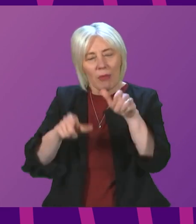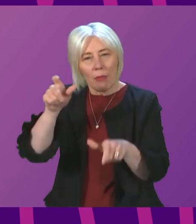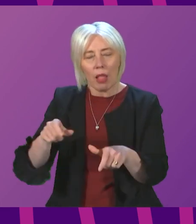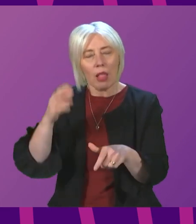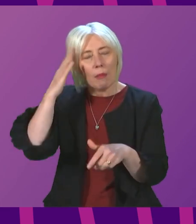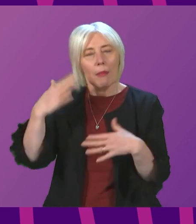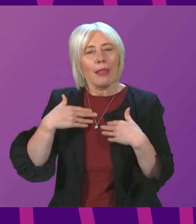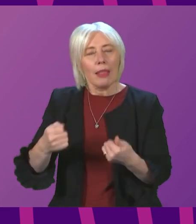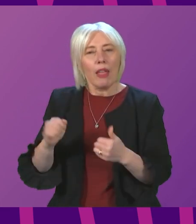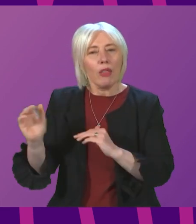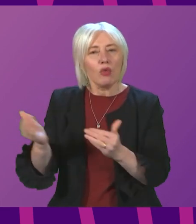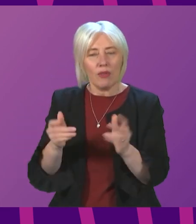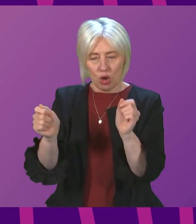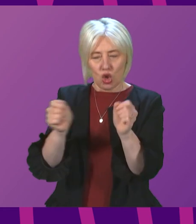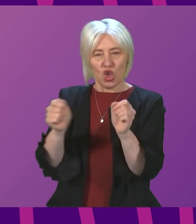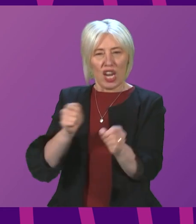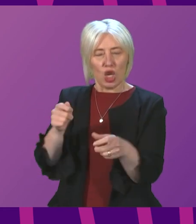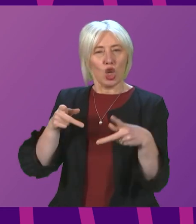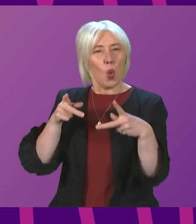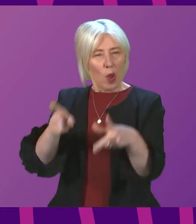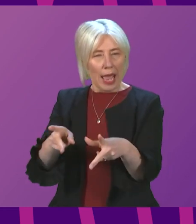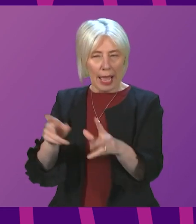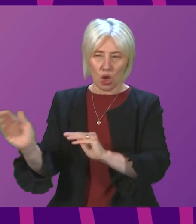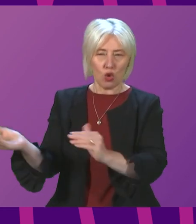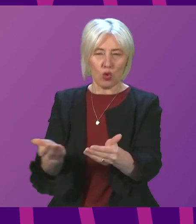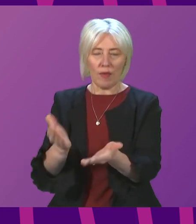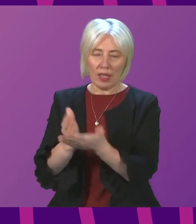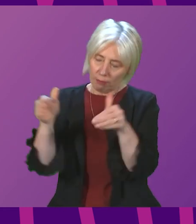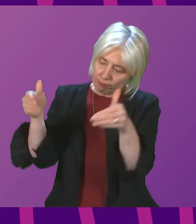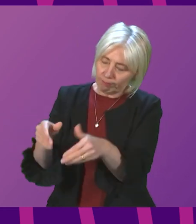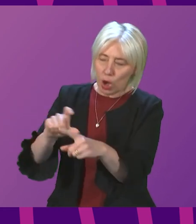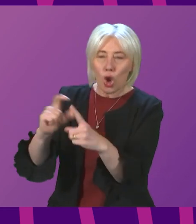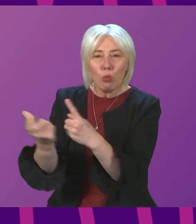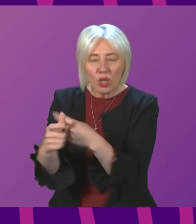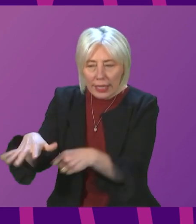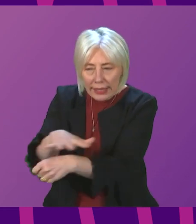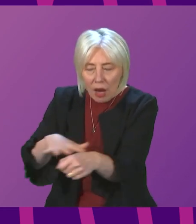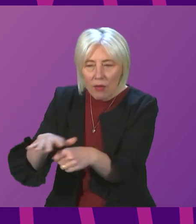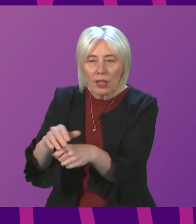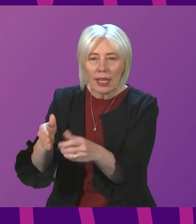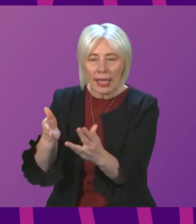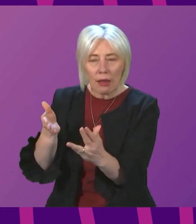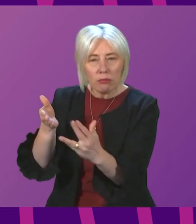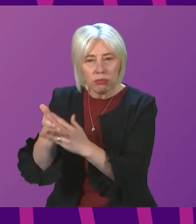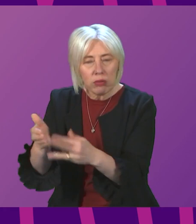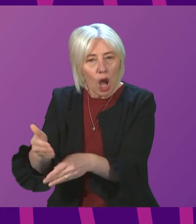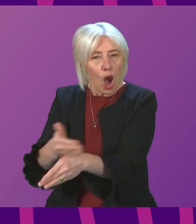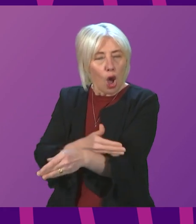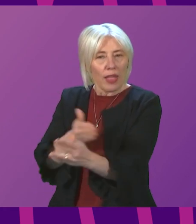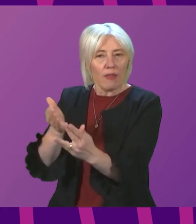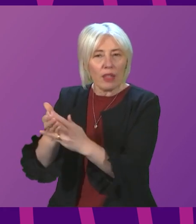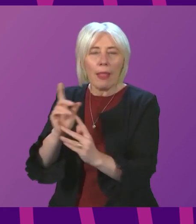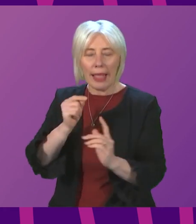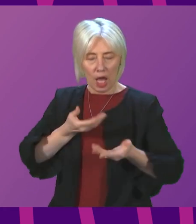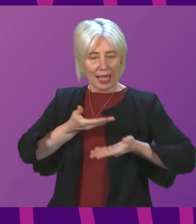redesigning the way services were offered with much more focus on community services and preventative early intervention services, counsellors in schools,